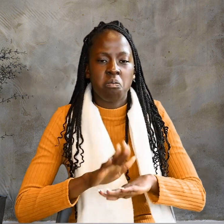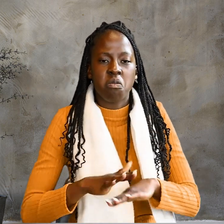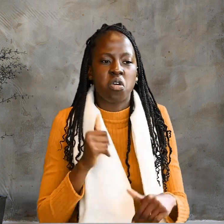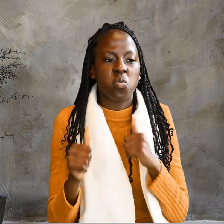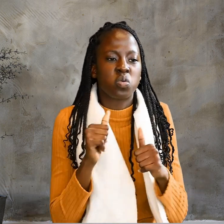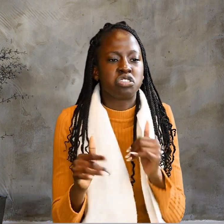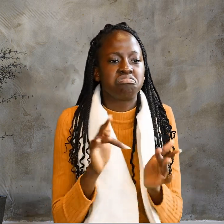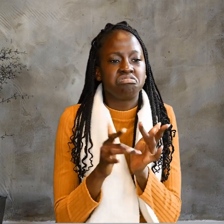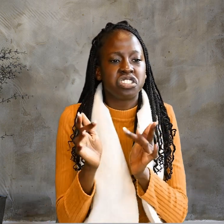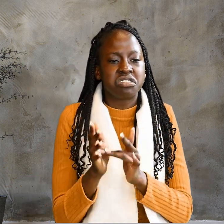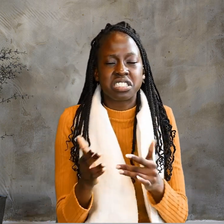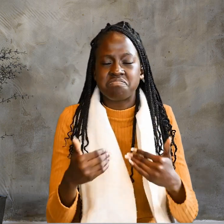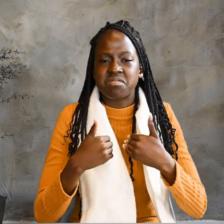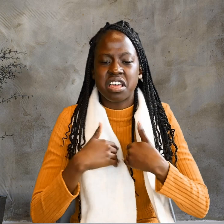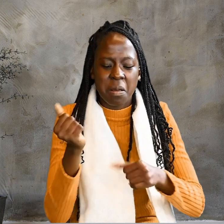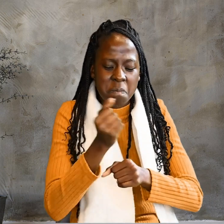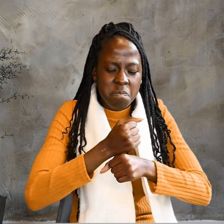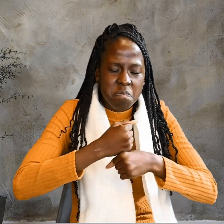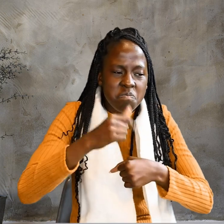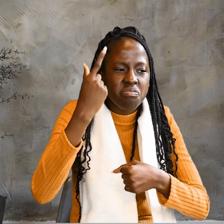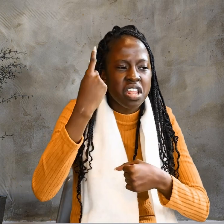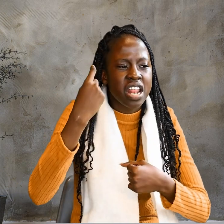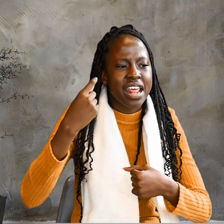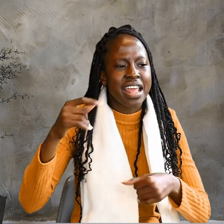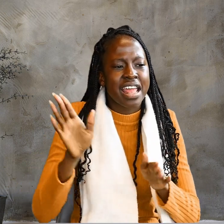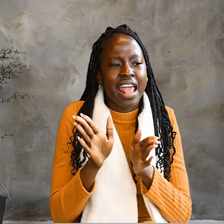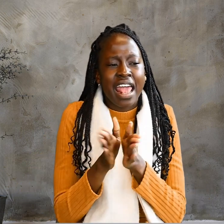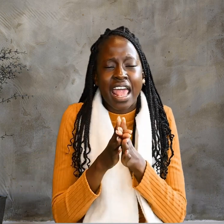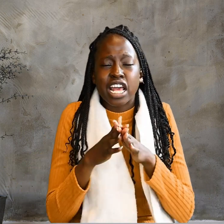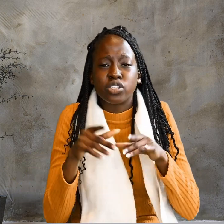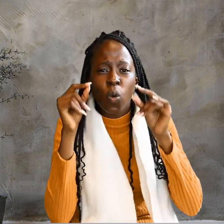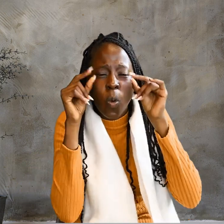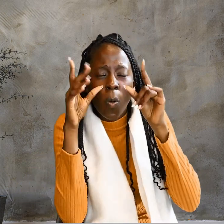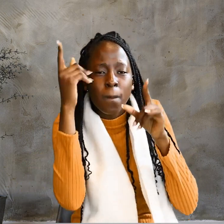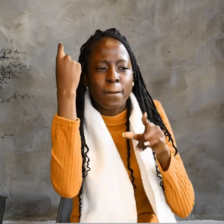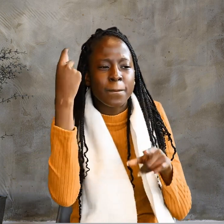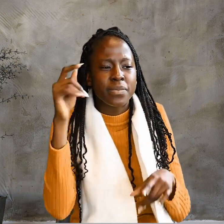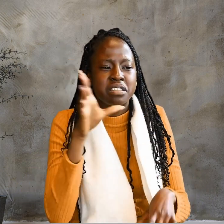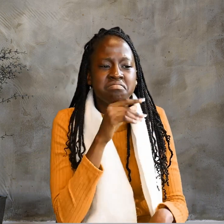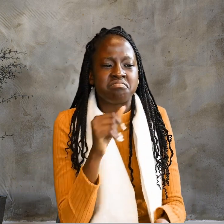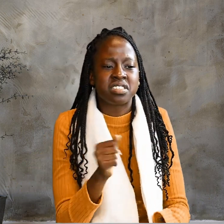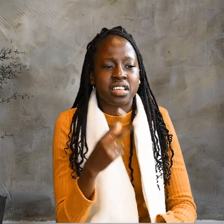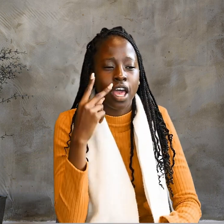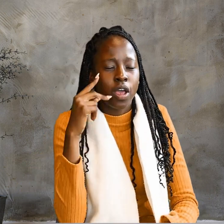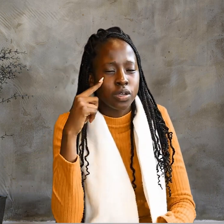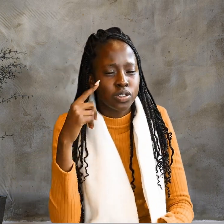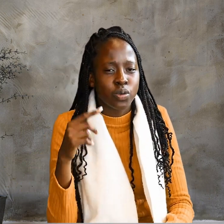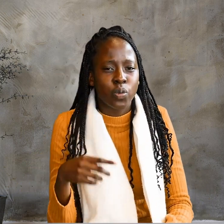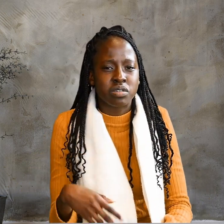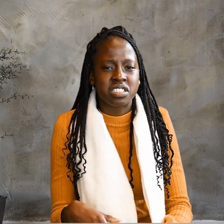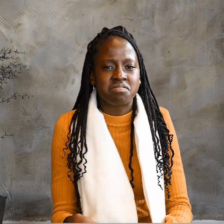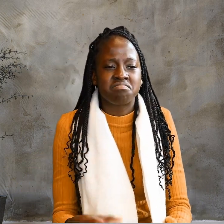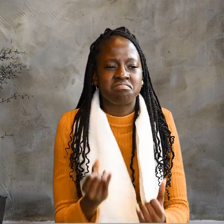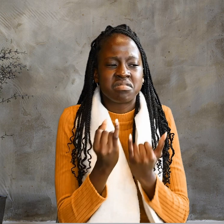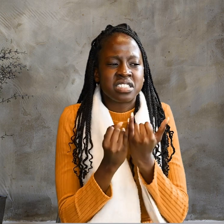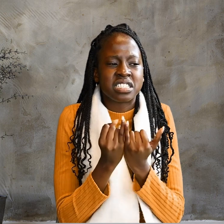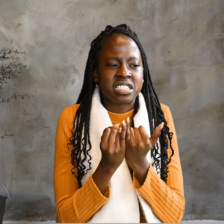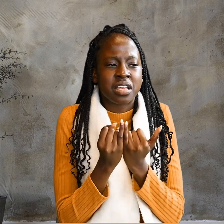had made the mud and opened the man's eyes was a Sabbath. Therefore, the Pharisees